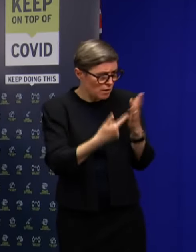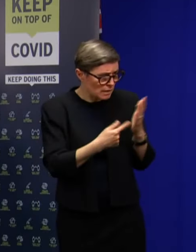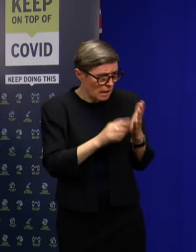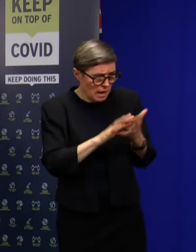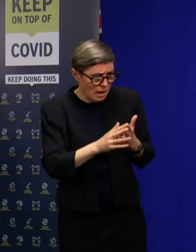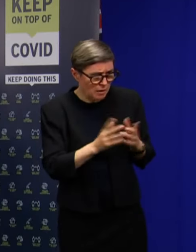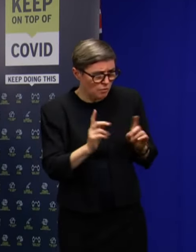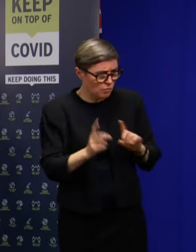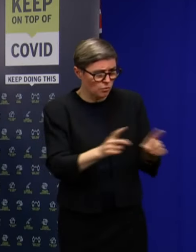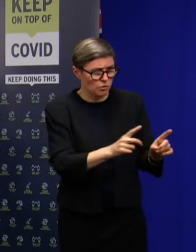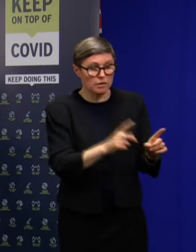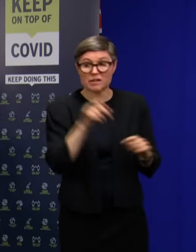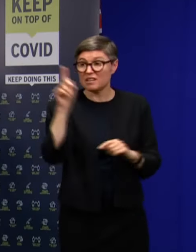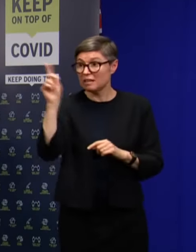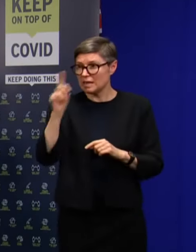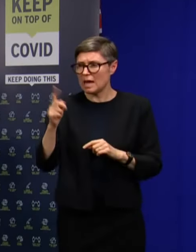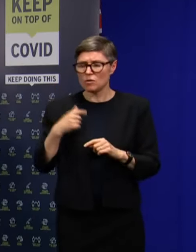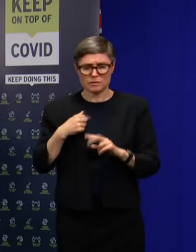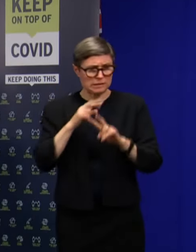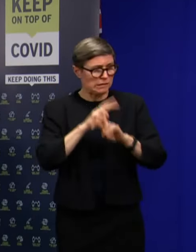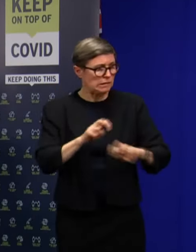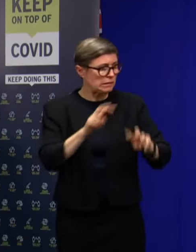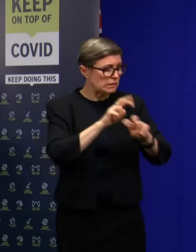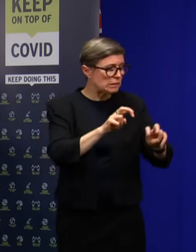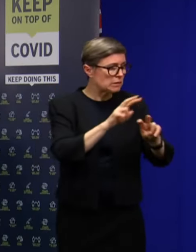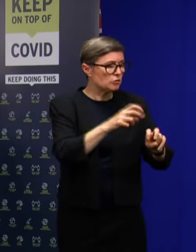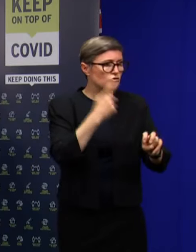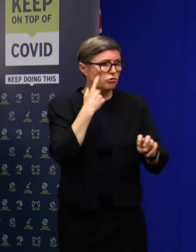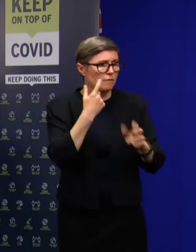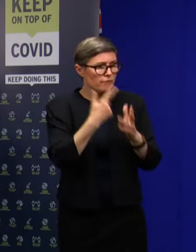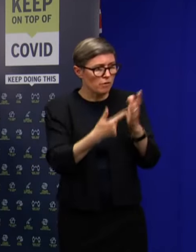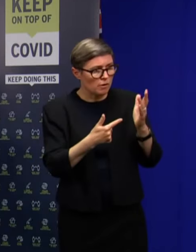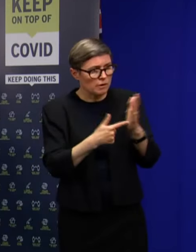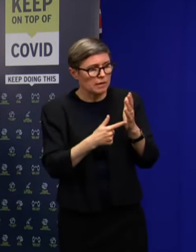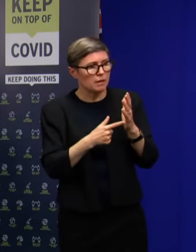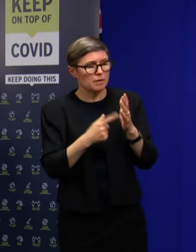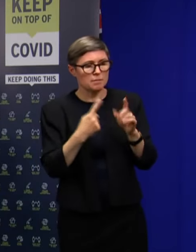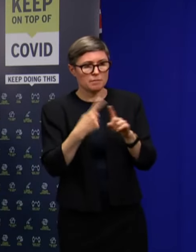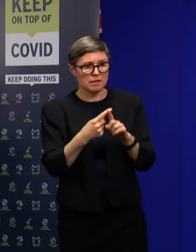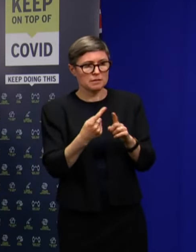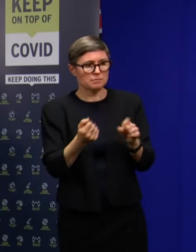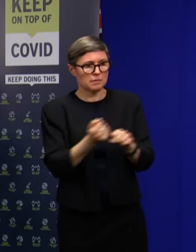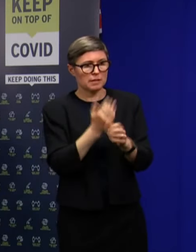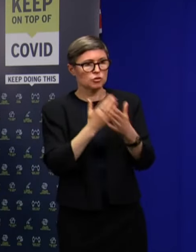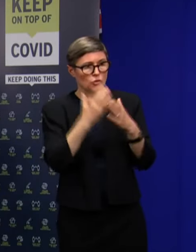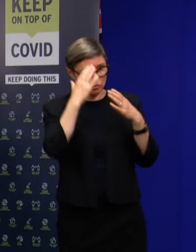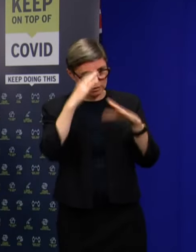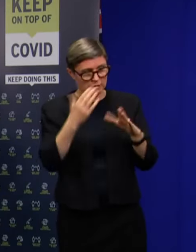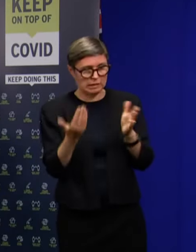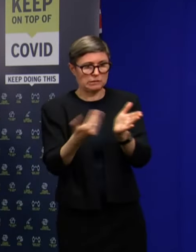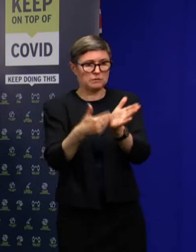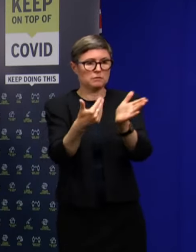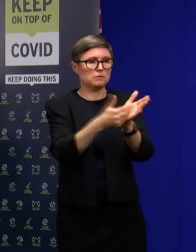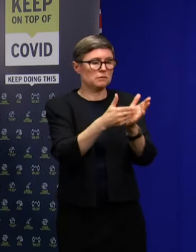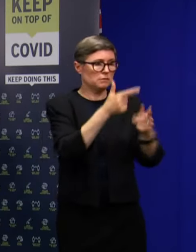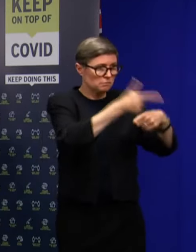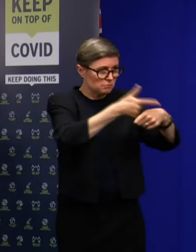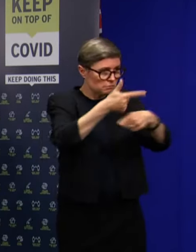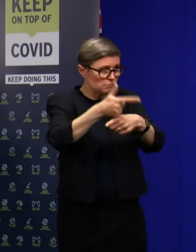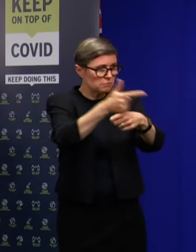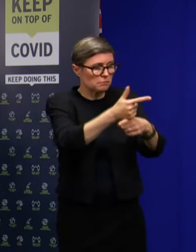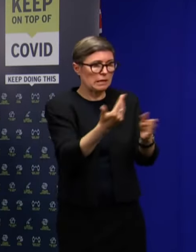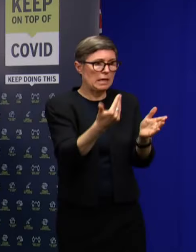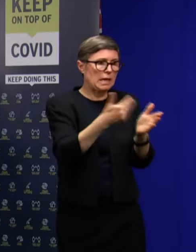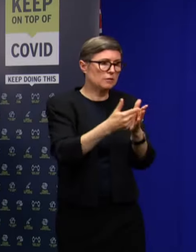moment, you know, we're taking every step that we can to ensure that we strengthen the security at the facility. The facility